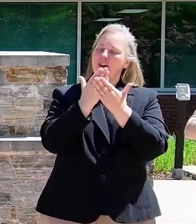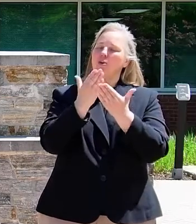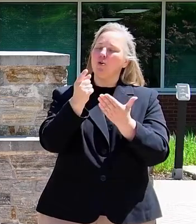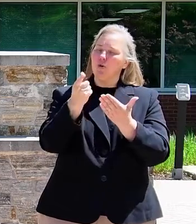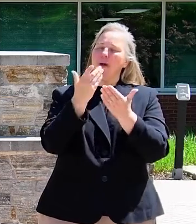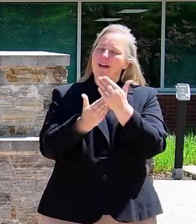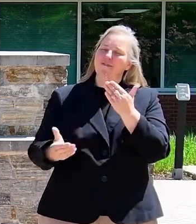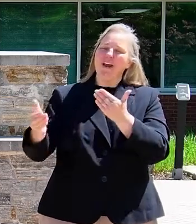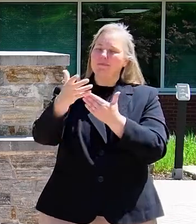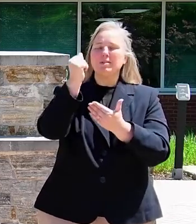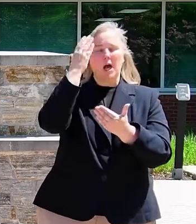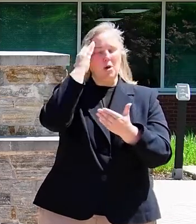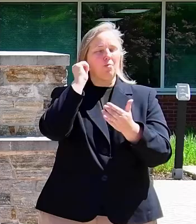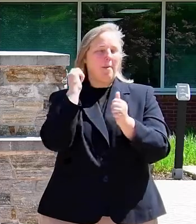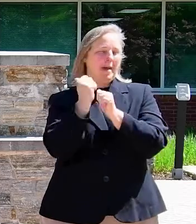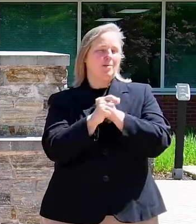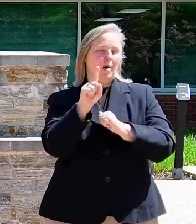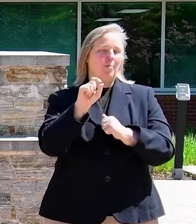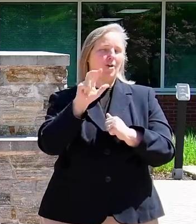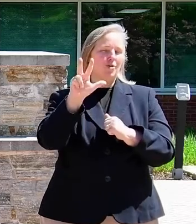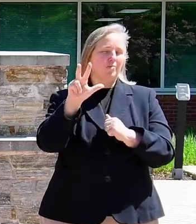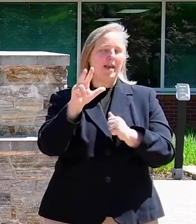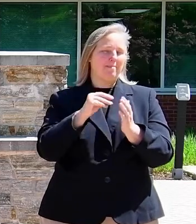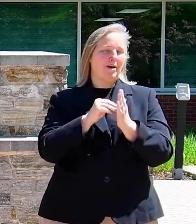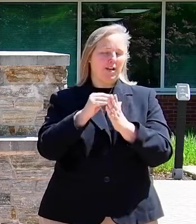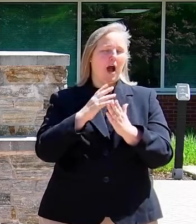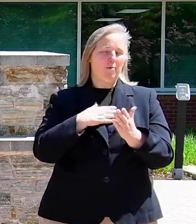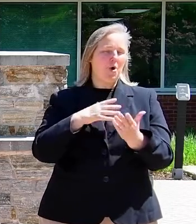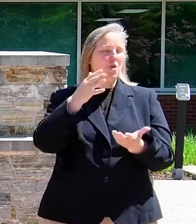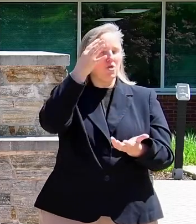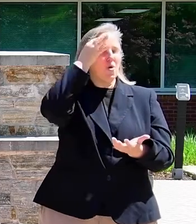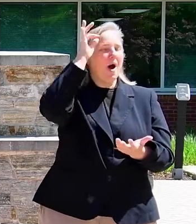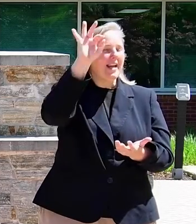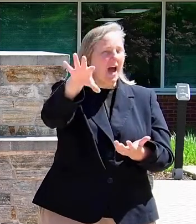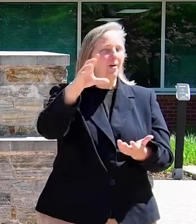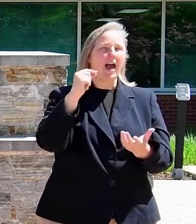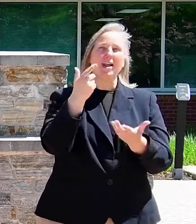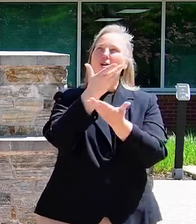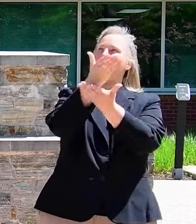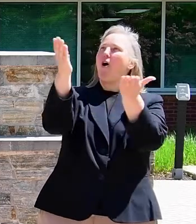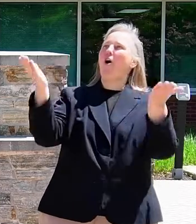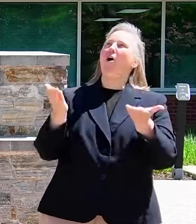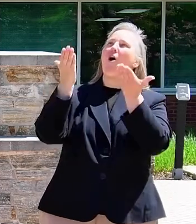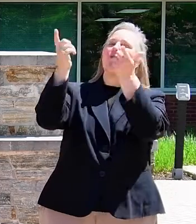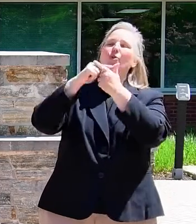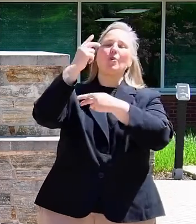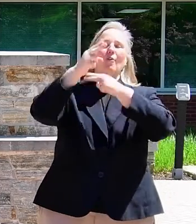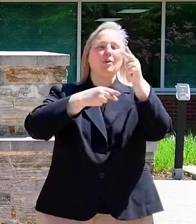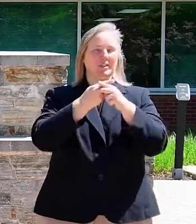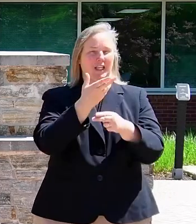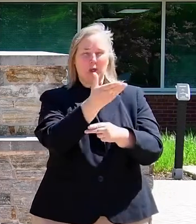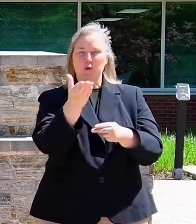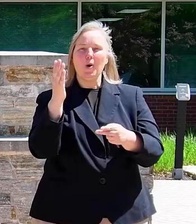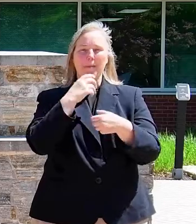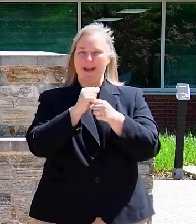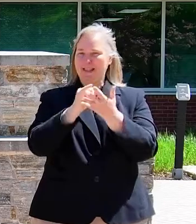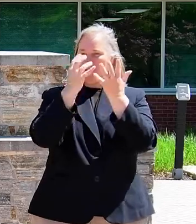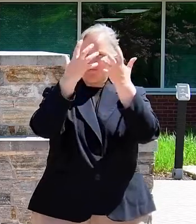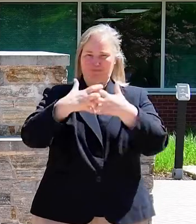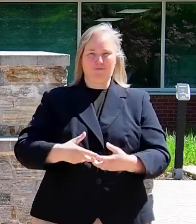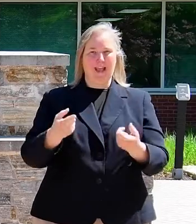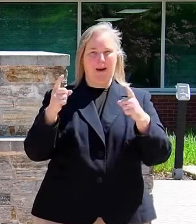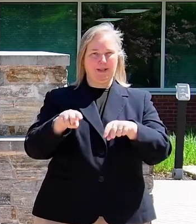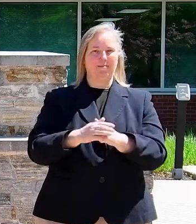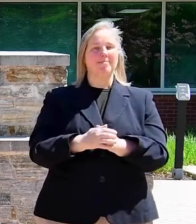know you're going to pass this 1.3 million. I'm going to go ahead and throw it out and, and bring it to the universe so that you guys go ahead and make this a reality. And